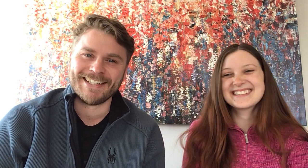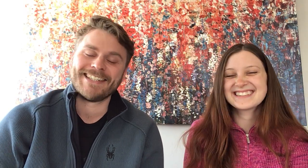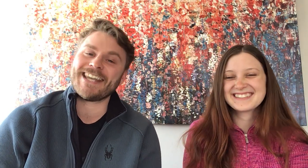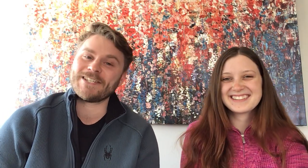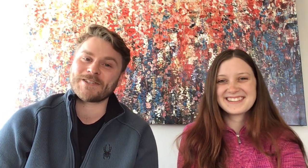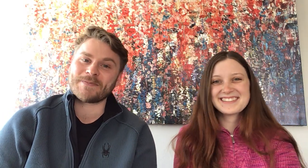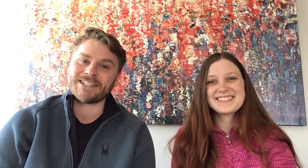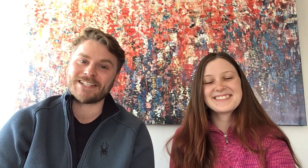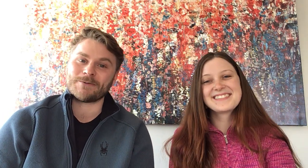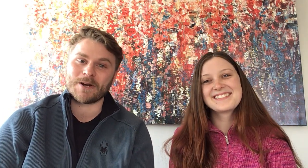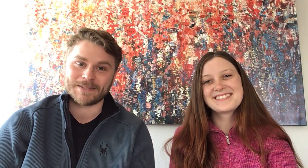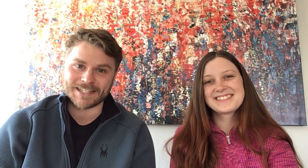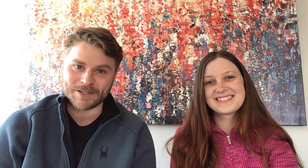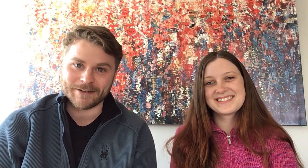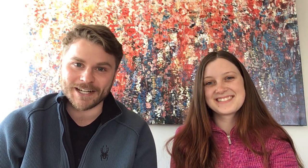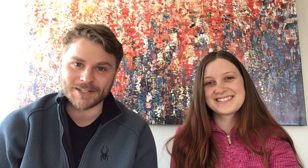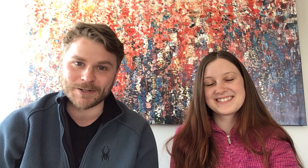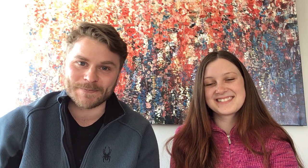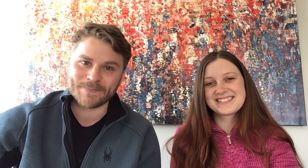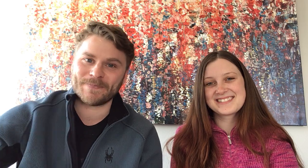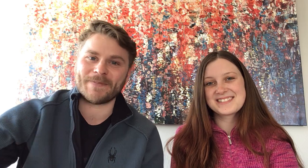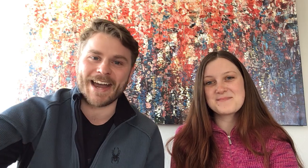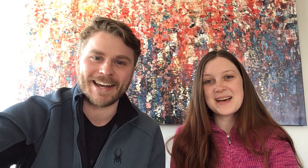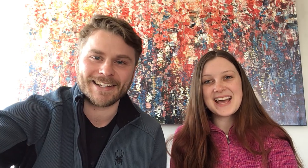Thank you so much. We hope to see you very soon. Bye. Bye.